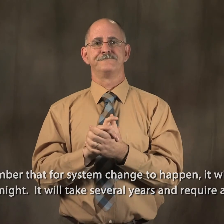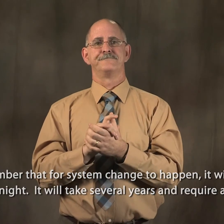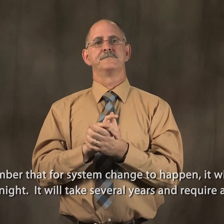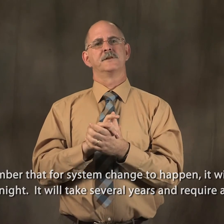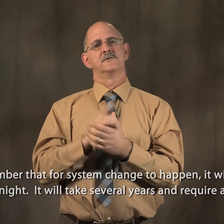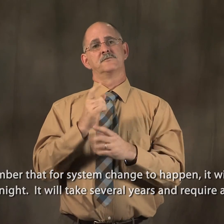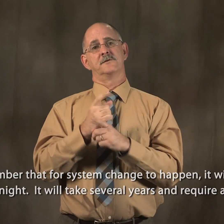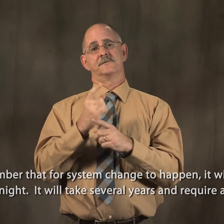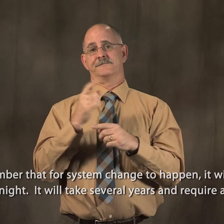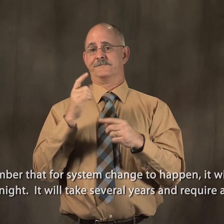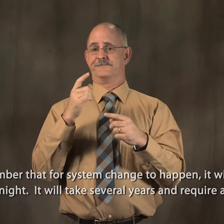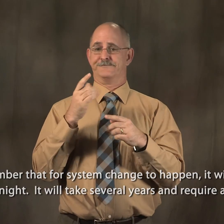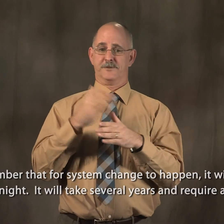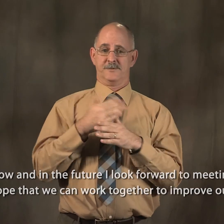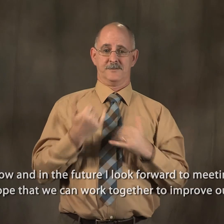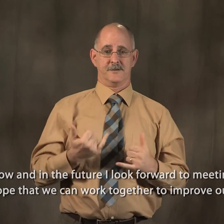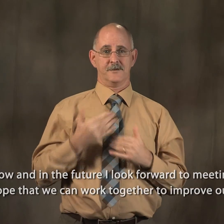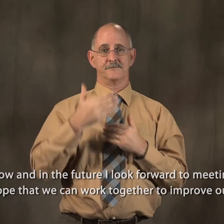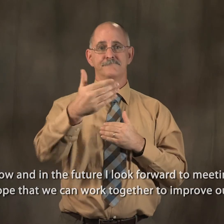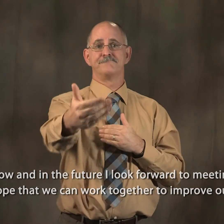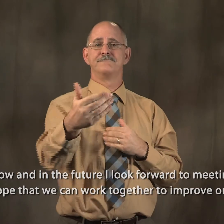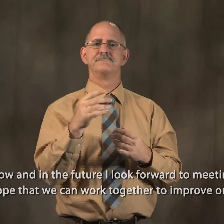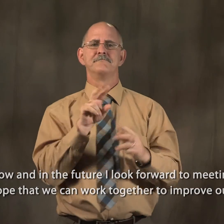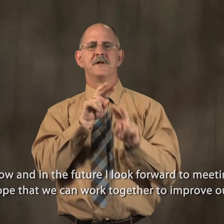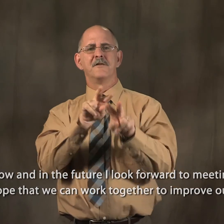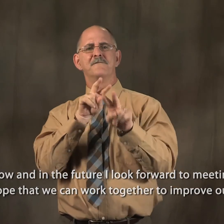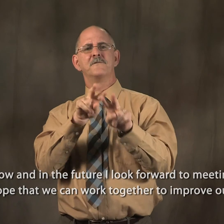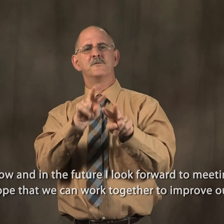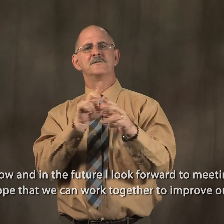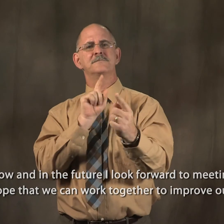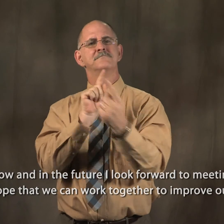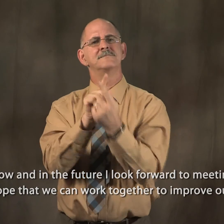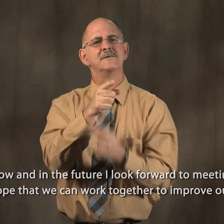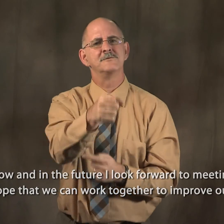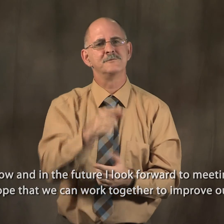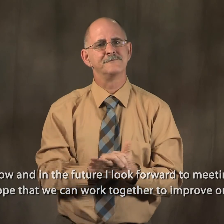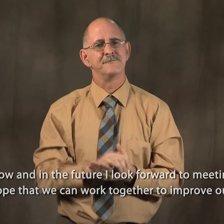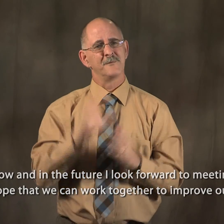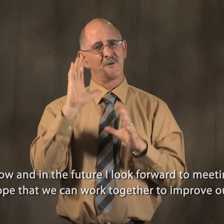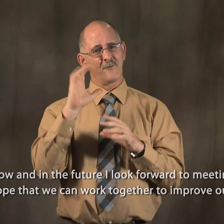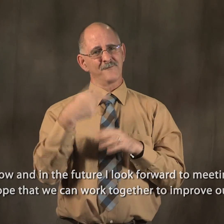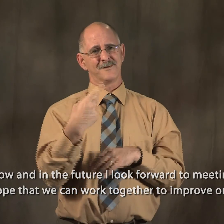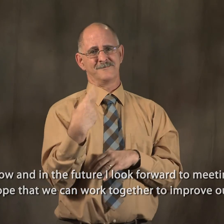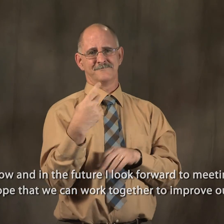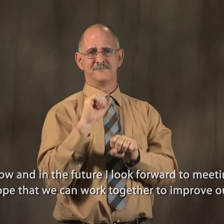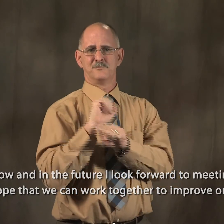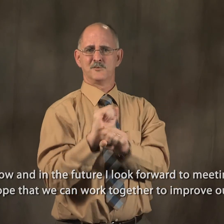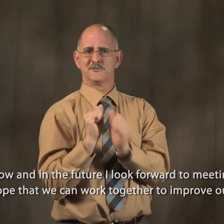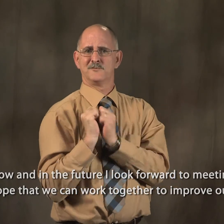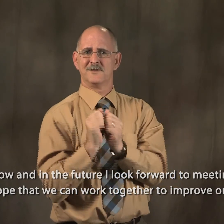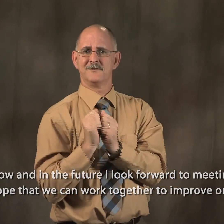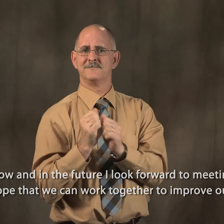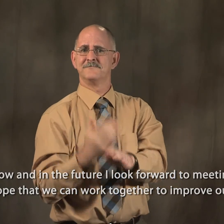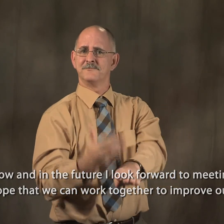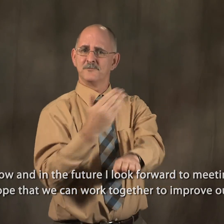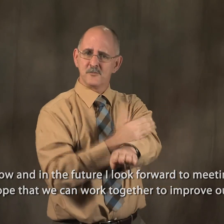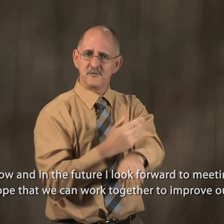a team effort. From now and in the future, I look forward to meeting you, and I hope that we can work together